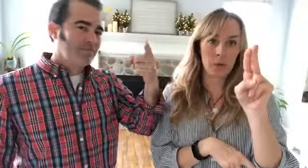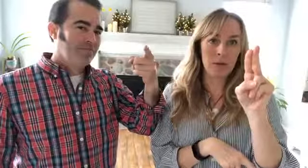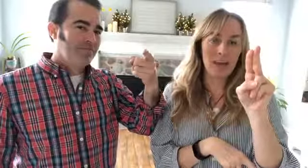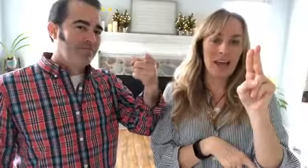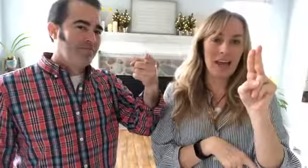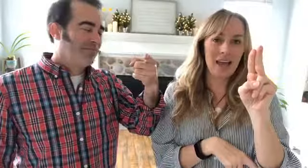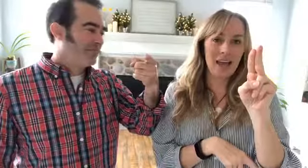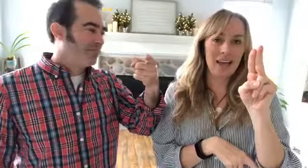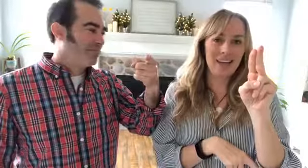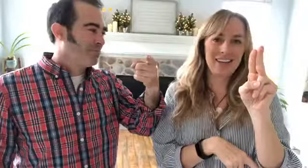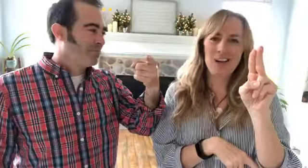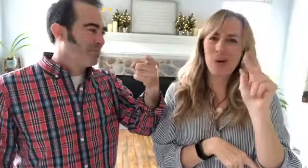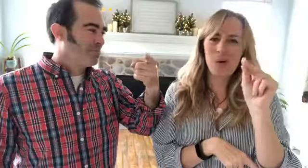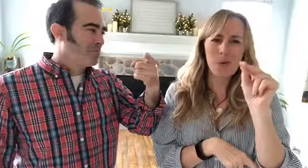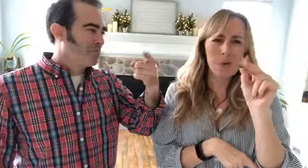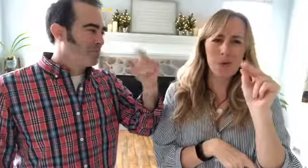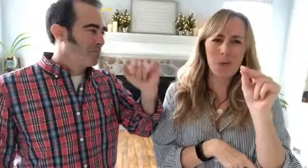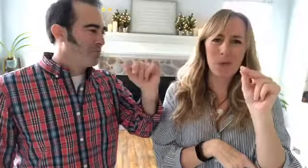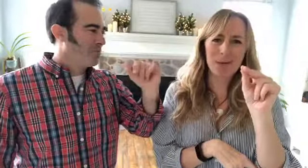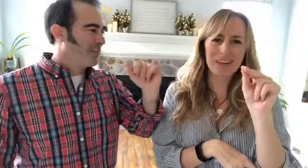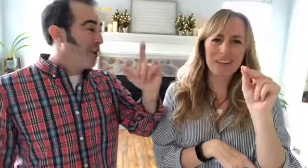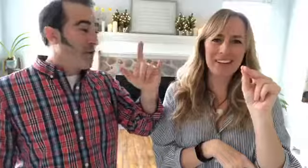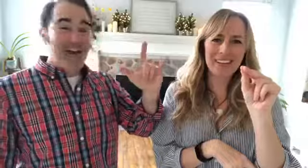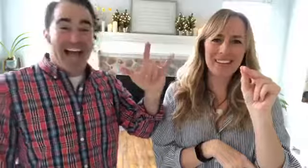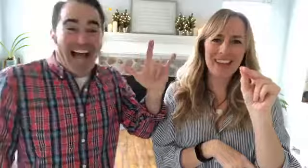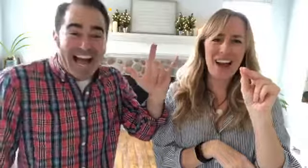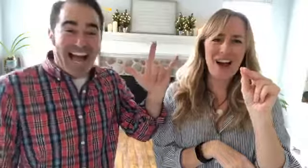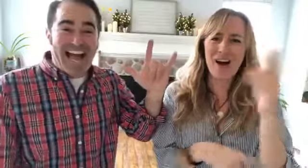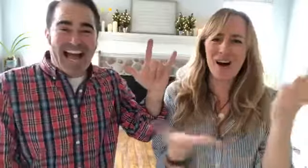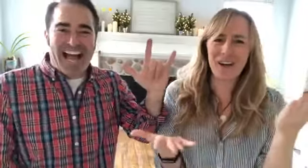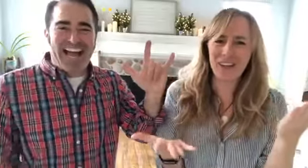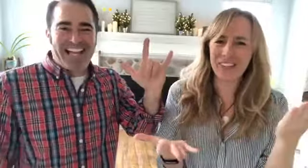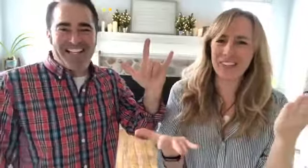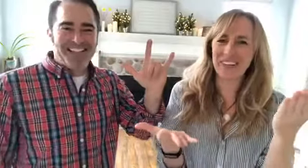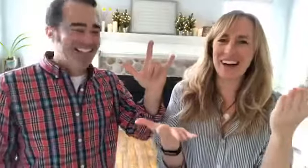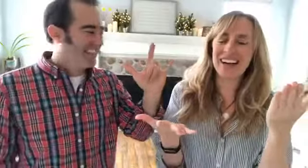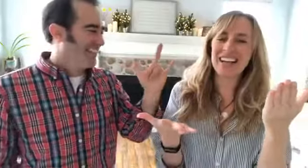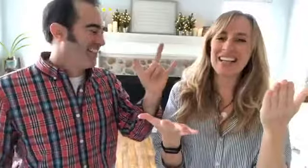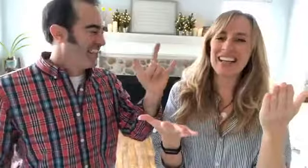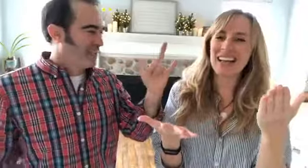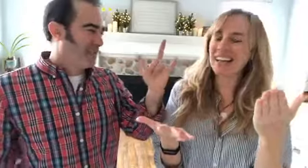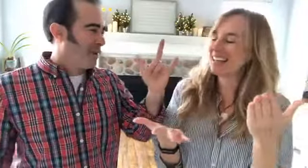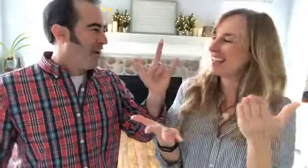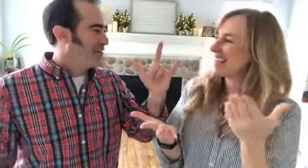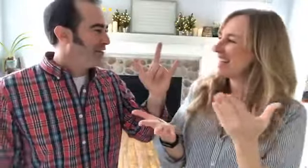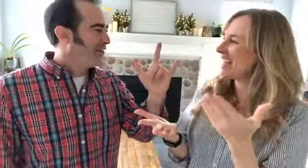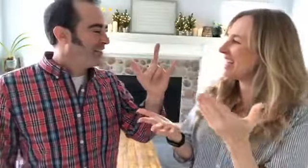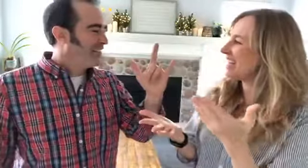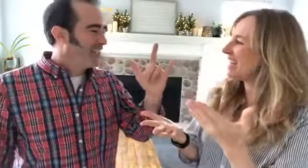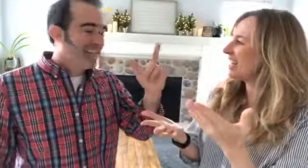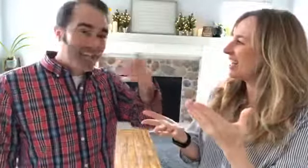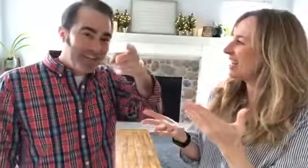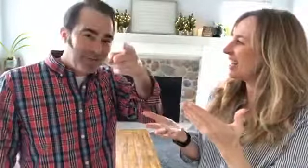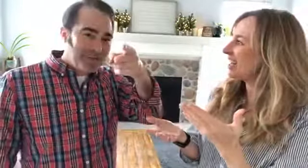no no no it's the way I would do it hey you